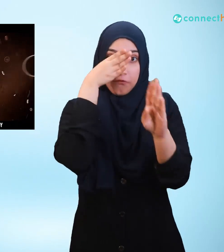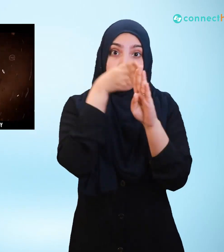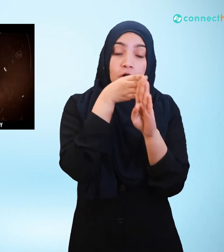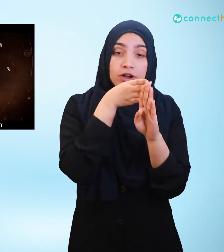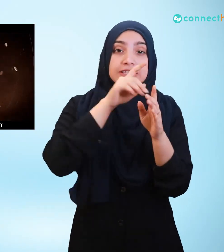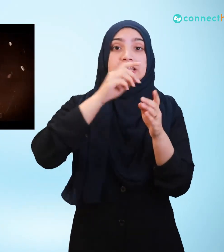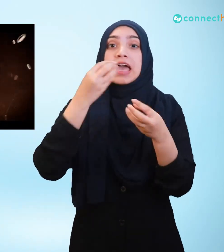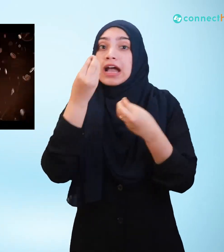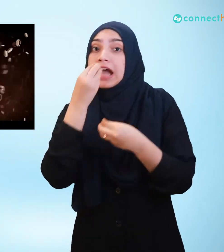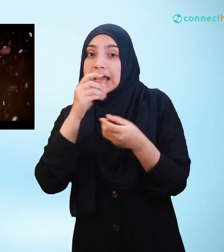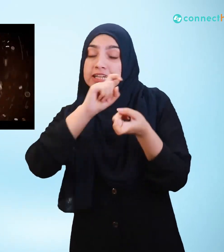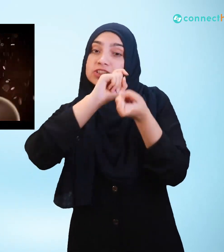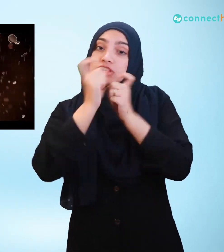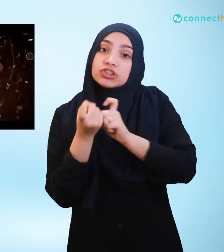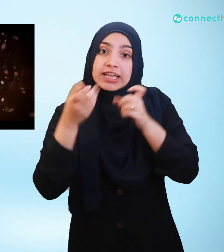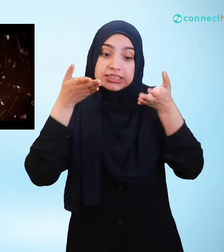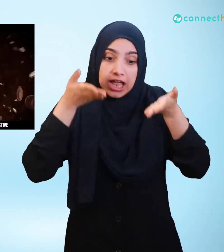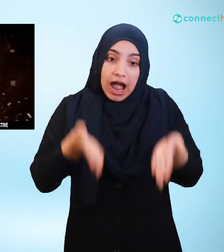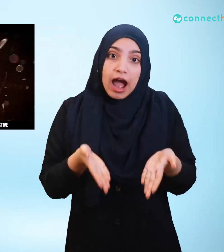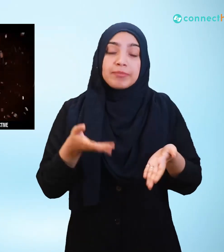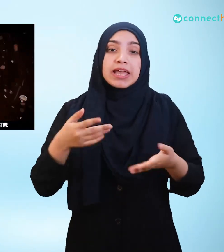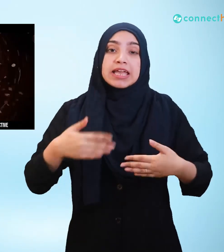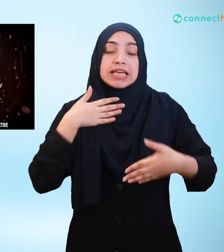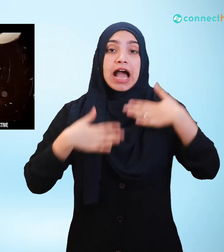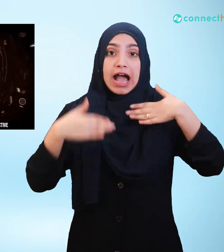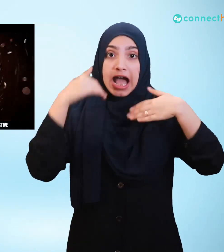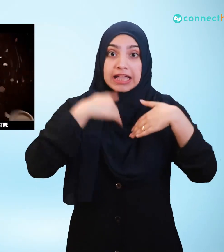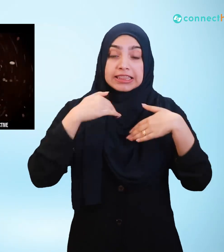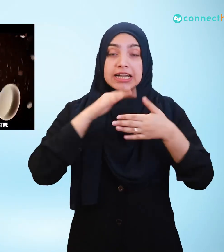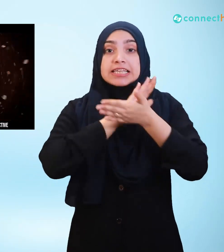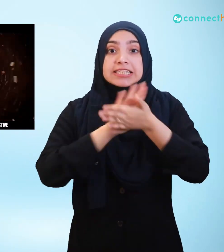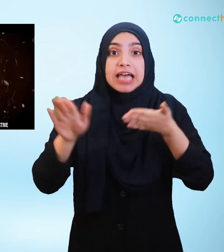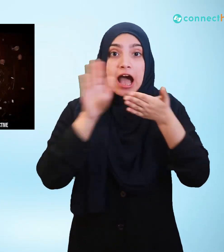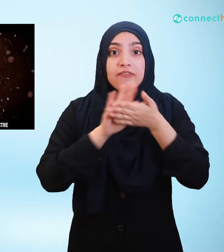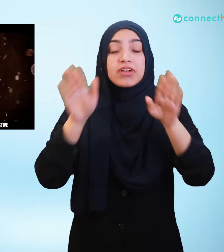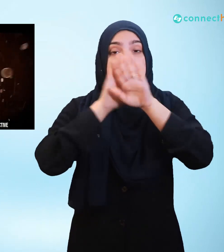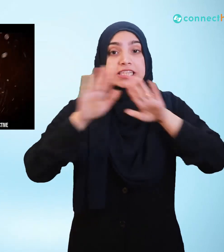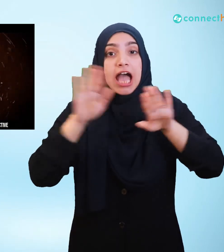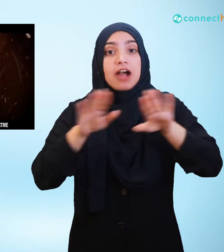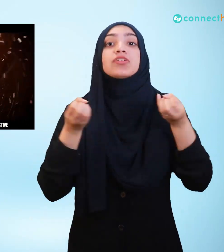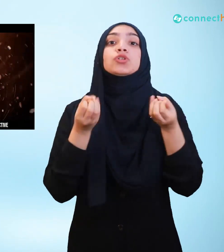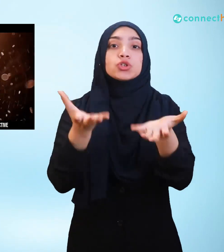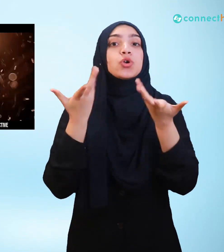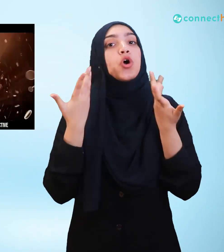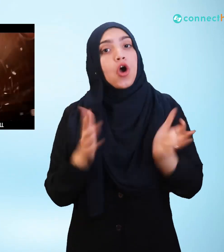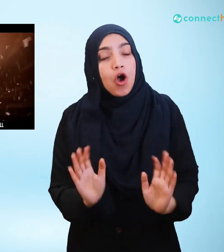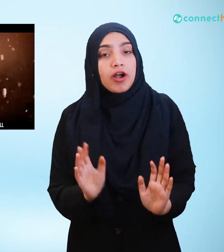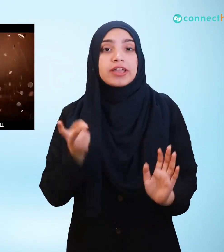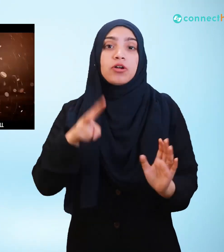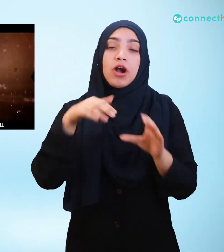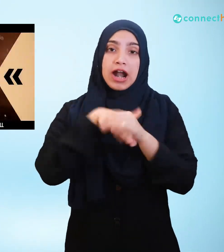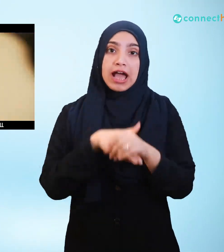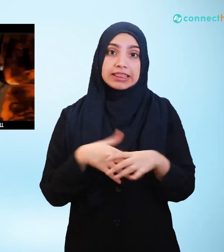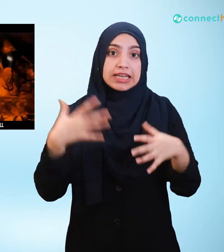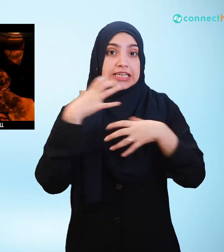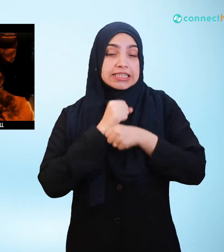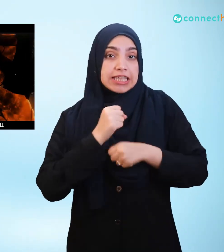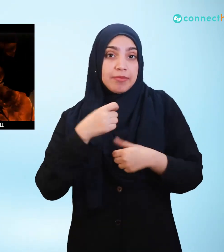the body and healing the cells as the white blood cells in the body start to become more active. During this stage, the organs